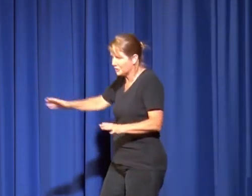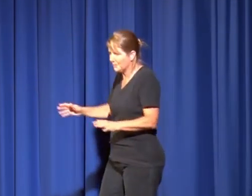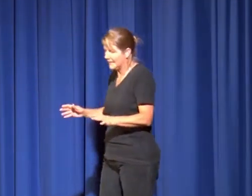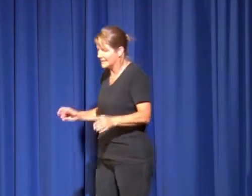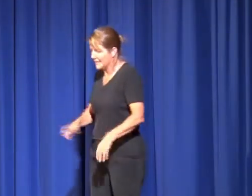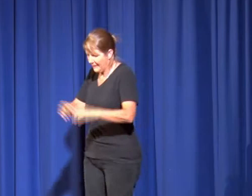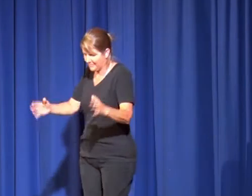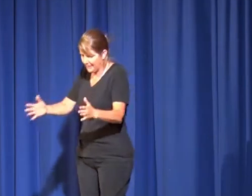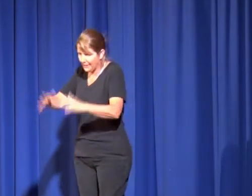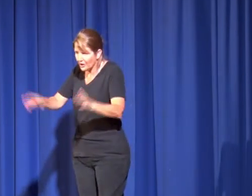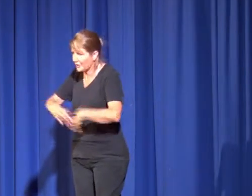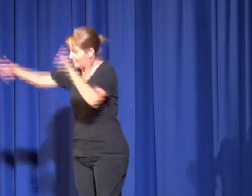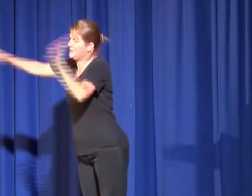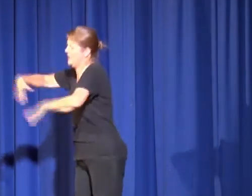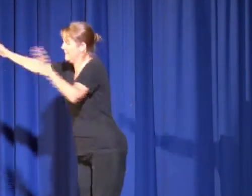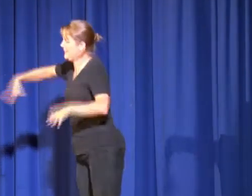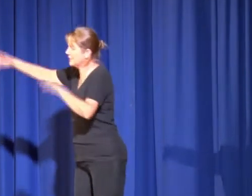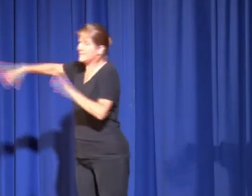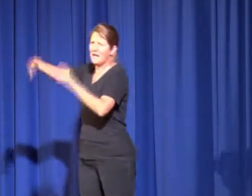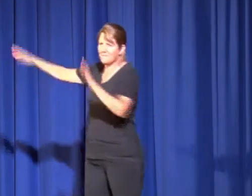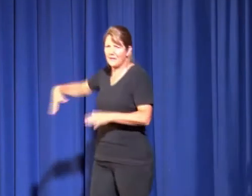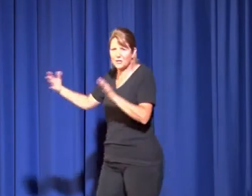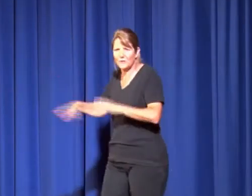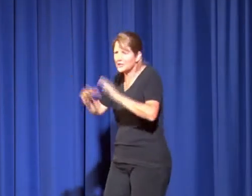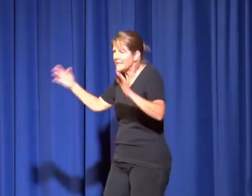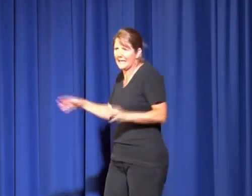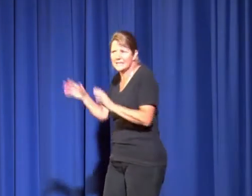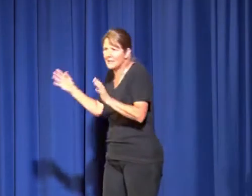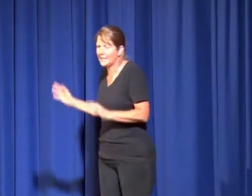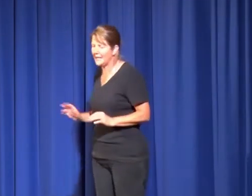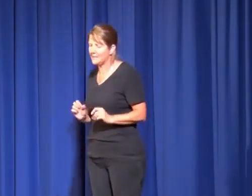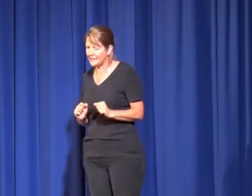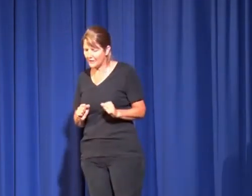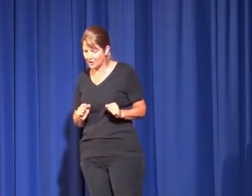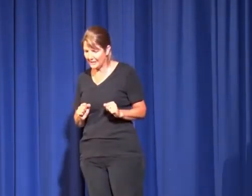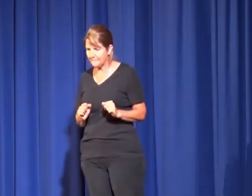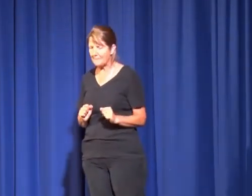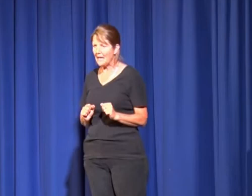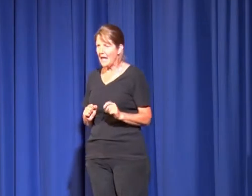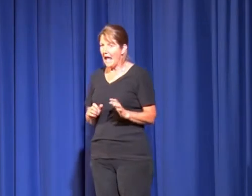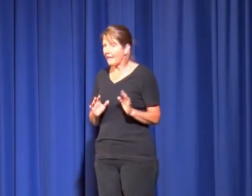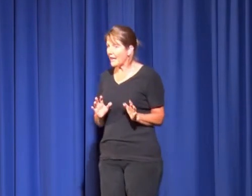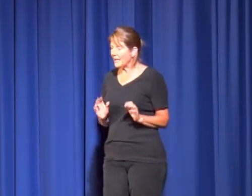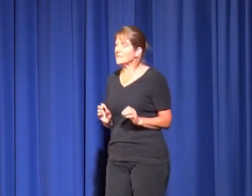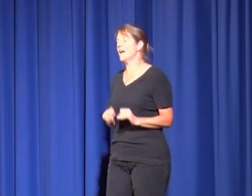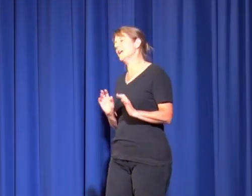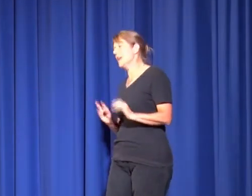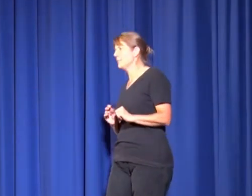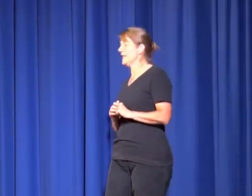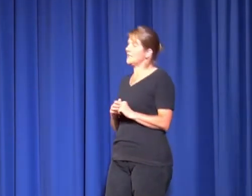the dog blankets and there'd been a pillow that a person would fluff all these feathers over just in case anyone came down to the shed. And then I went inside and I pretended